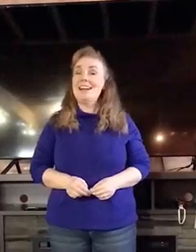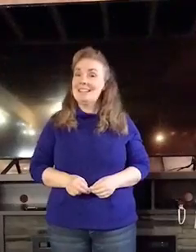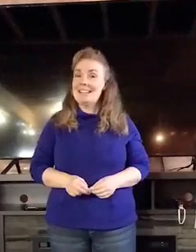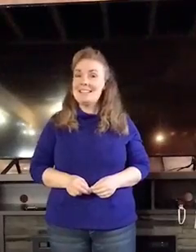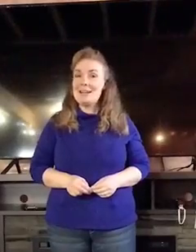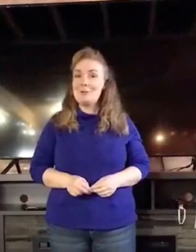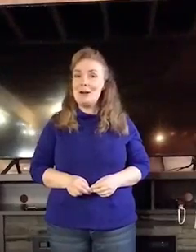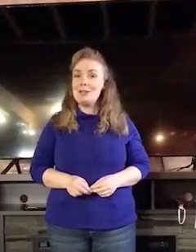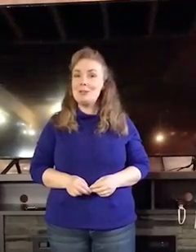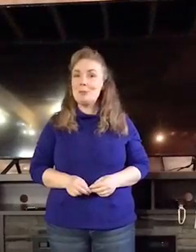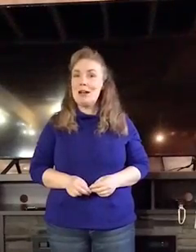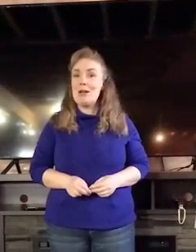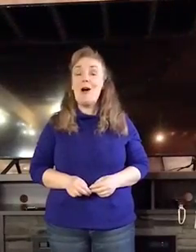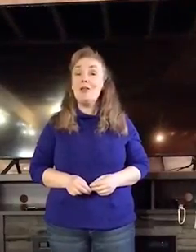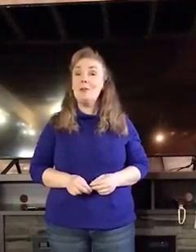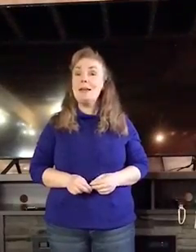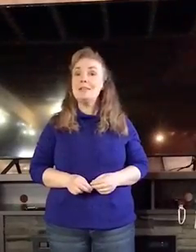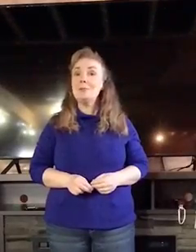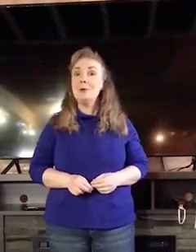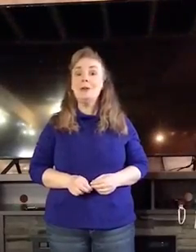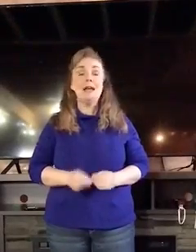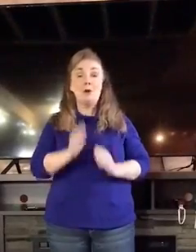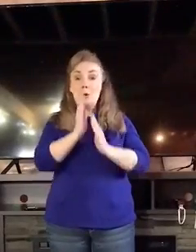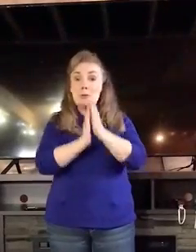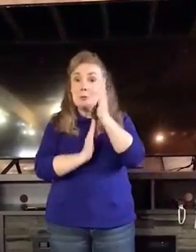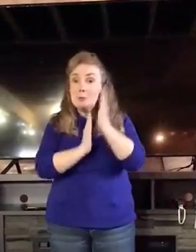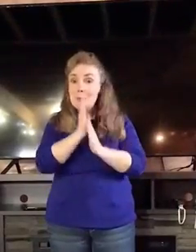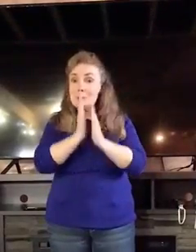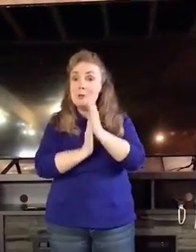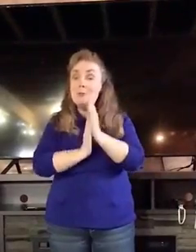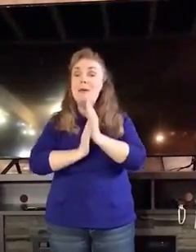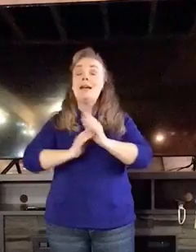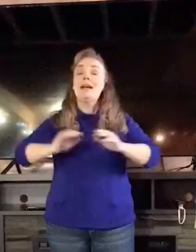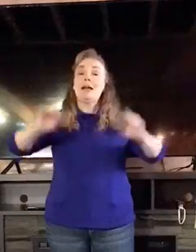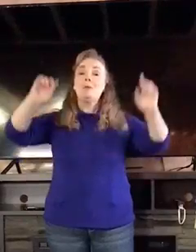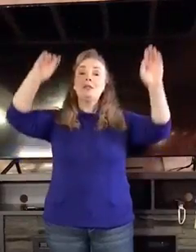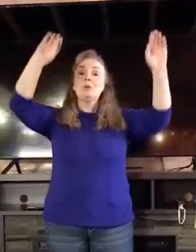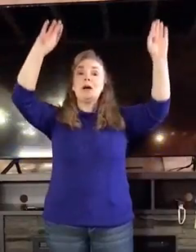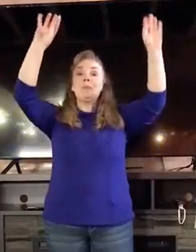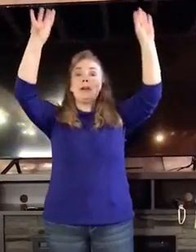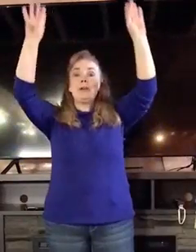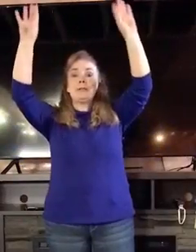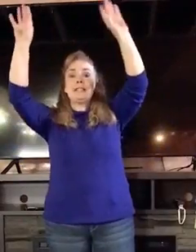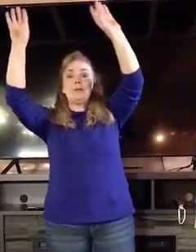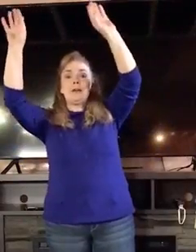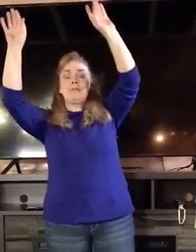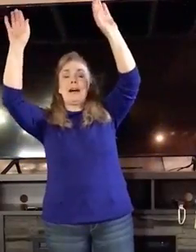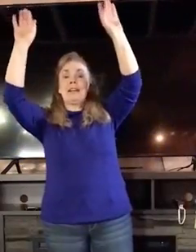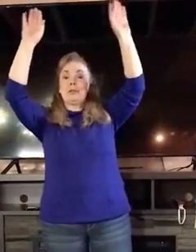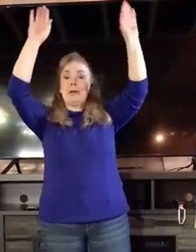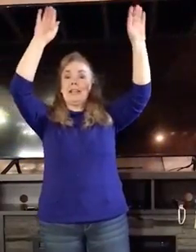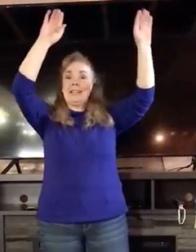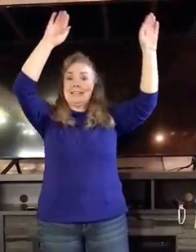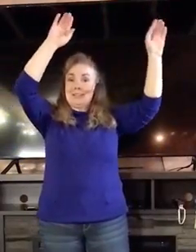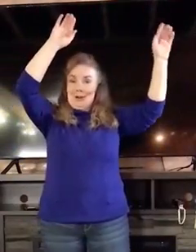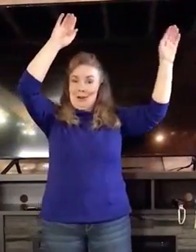Let's take a rocket ship ride all the way to the moon and go zoom, zoom, zoom. And once we're up there, we'll see if we can find a twinkling star.